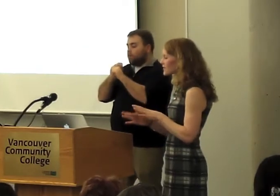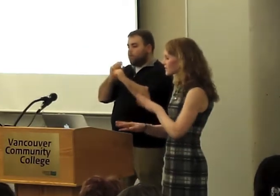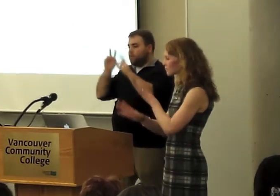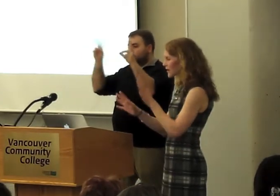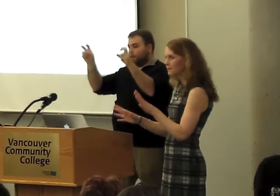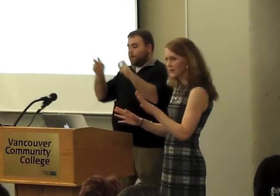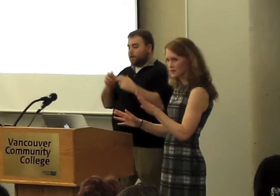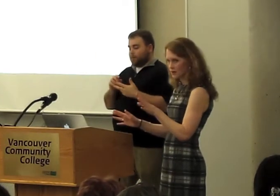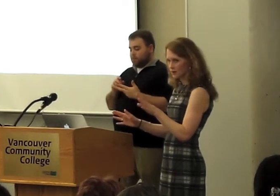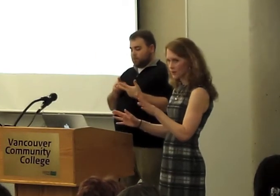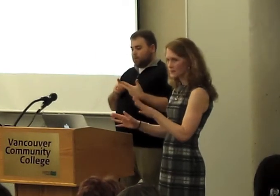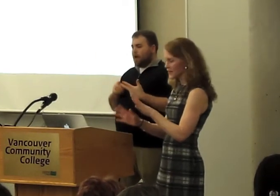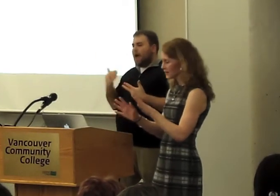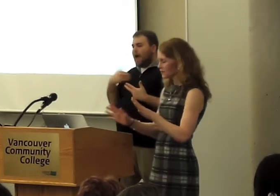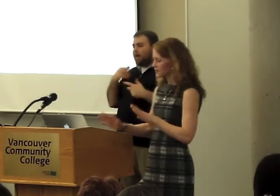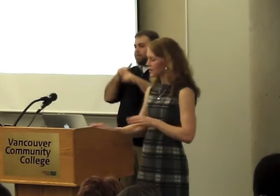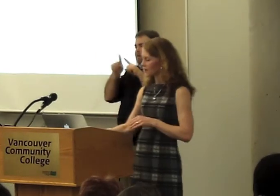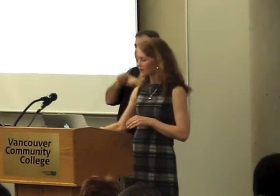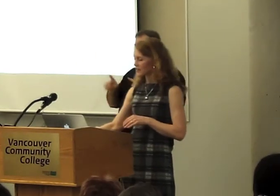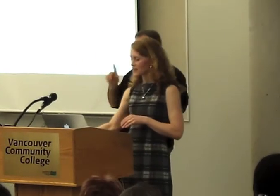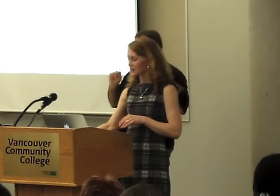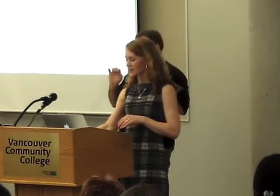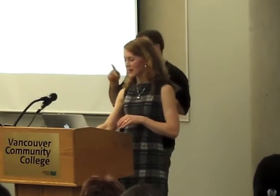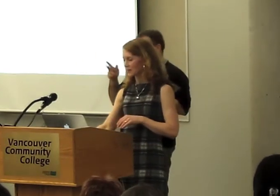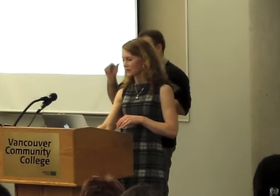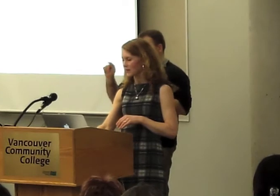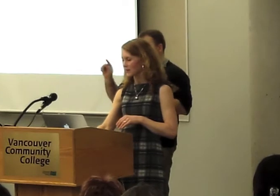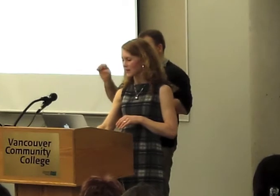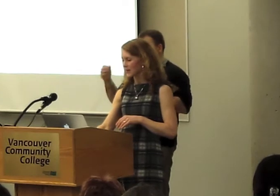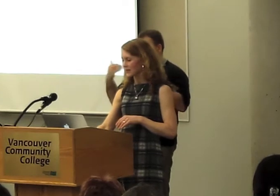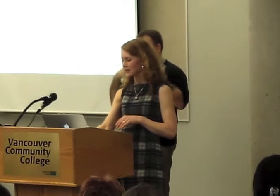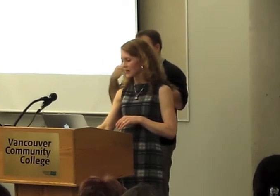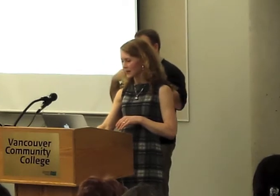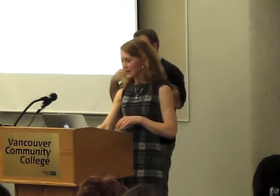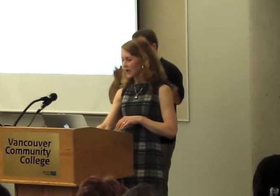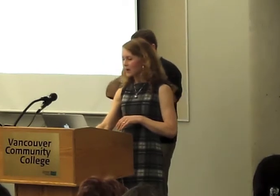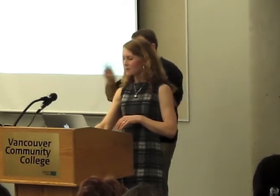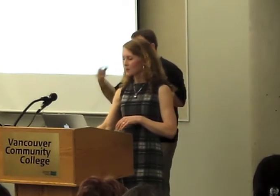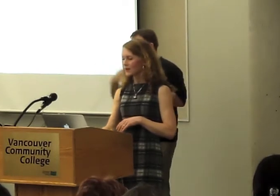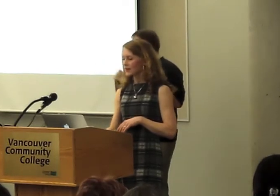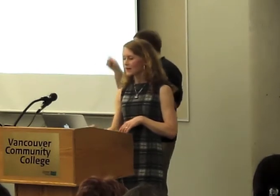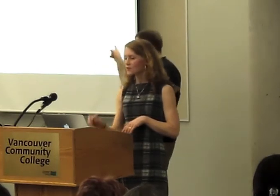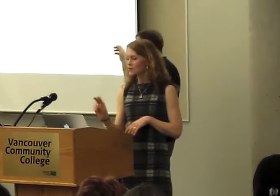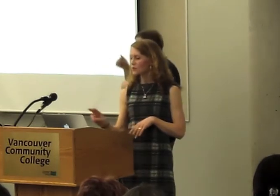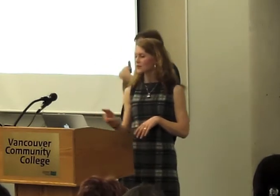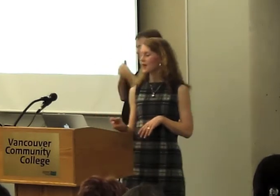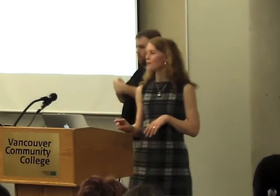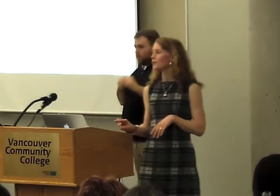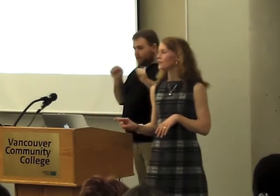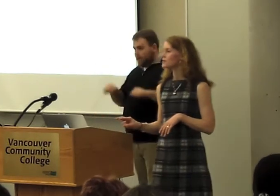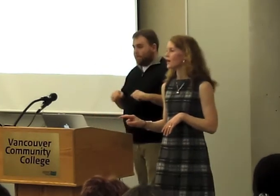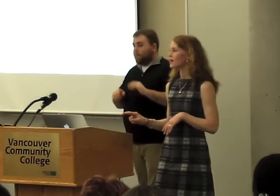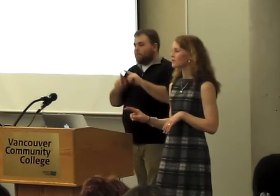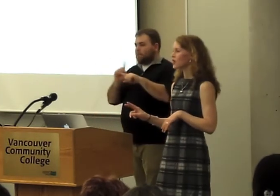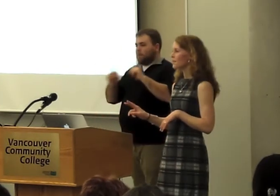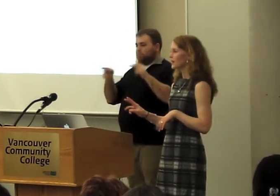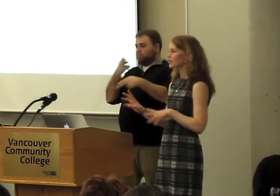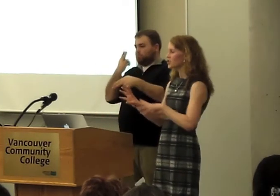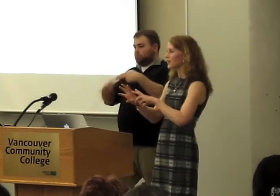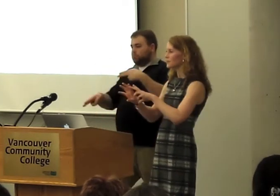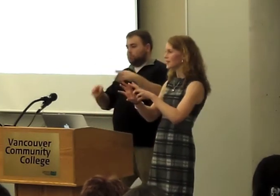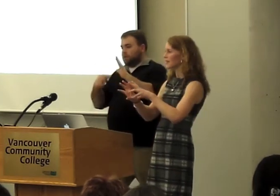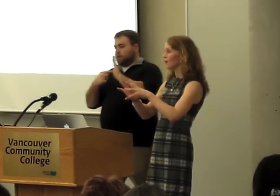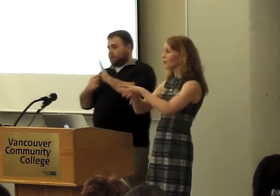We have these templates on our website. It was not our intention today to look at them in any detail, but we can give you two examples of